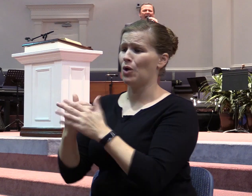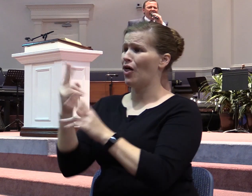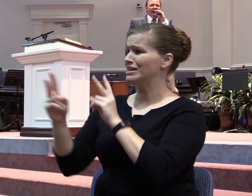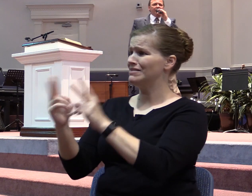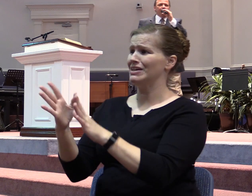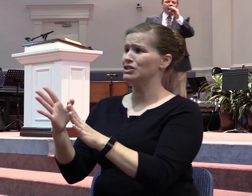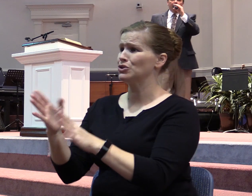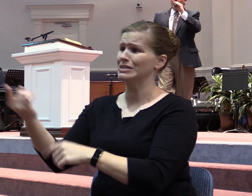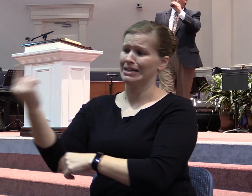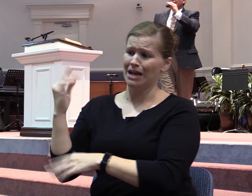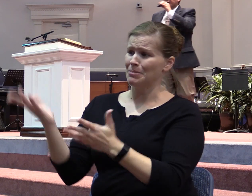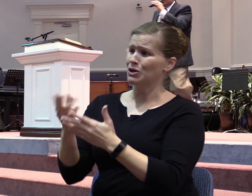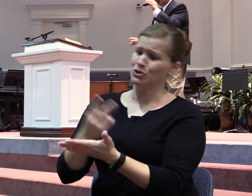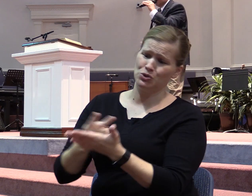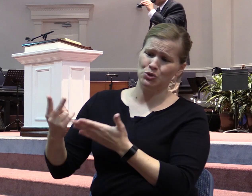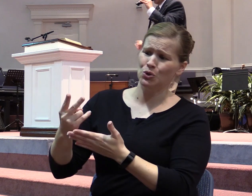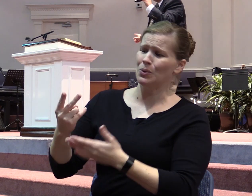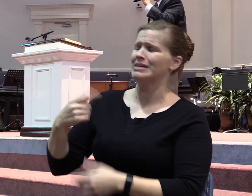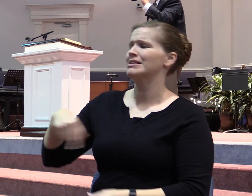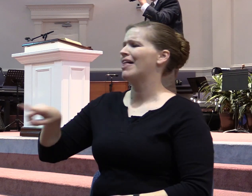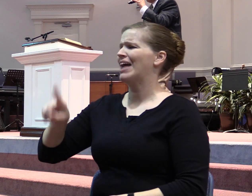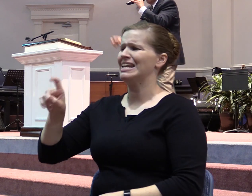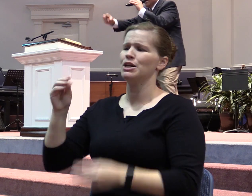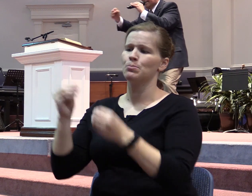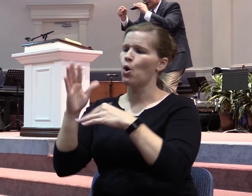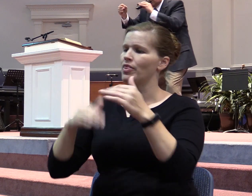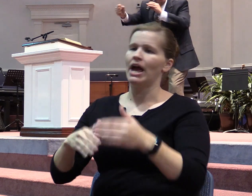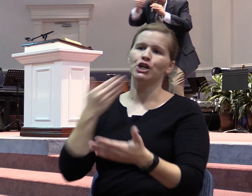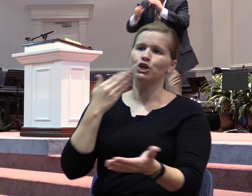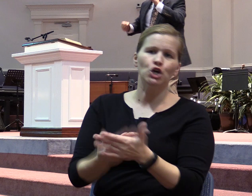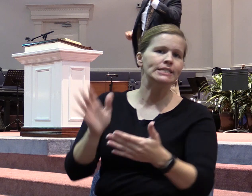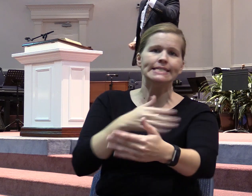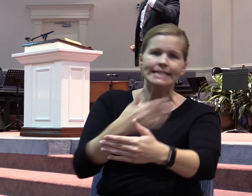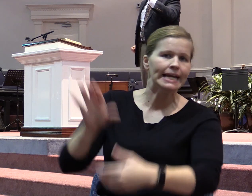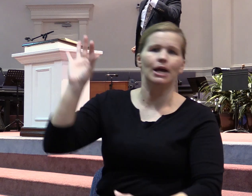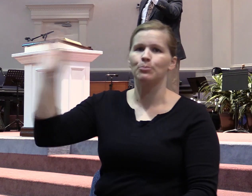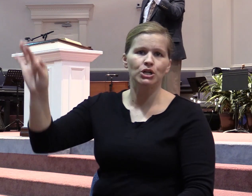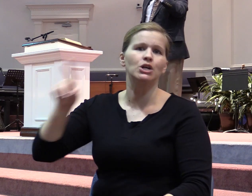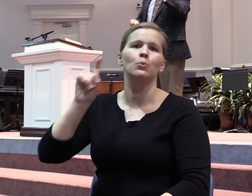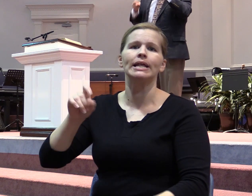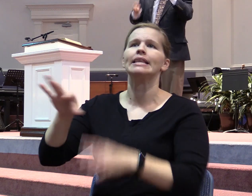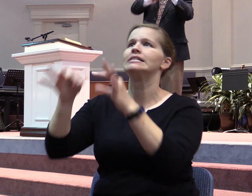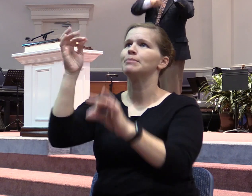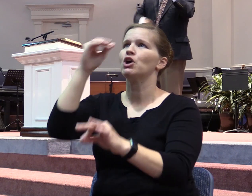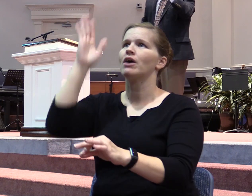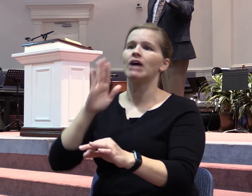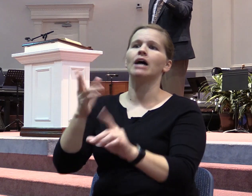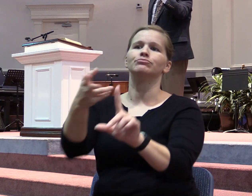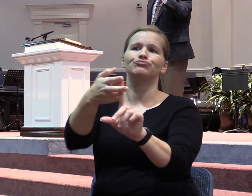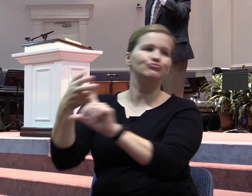I need them to hear more than just good singing and good preaching. I need the Spirit of God to draw on God. I need you to save my cousin.